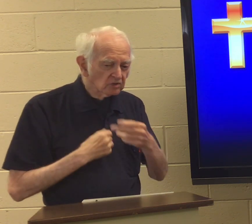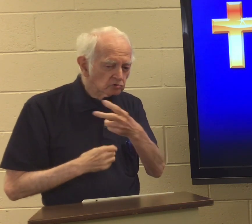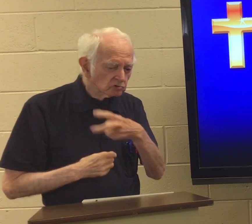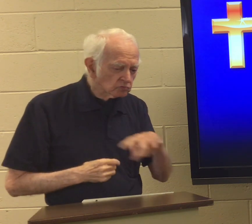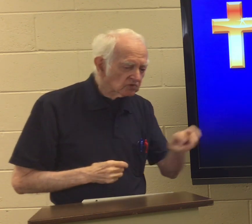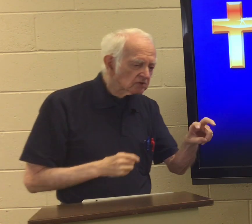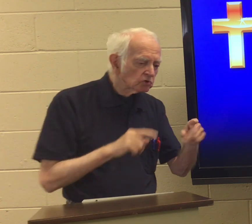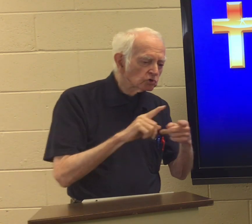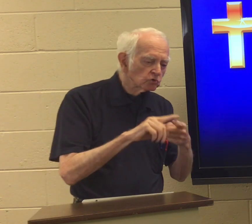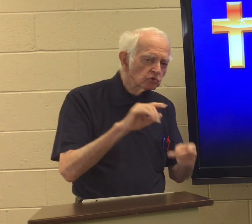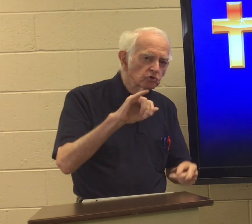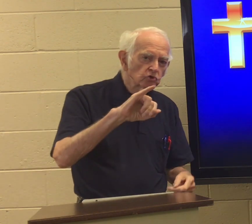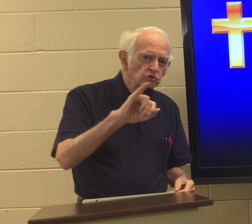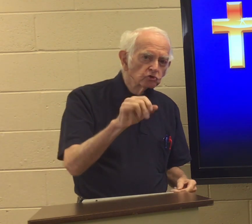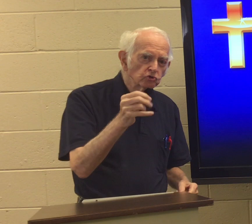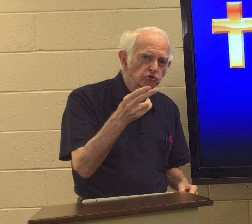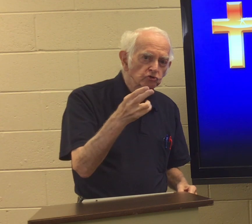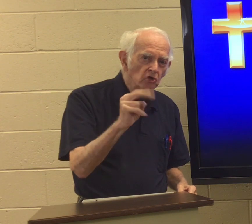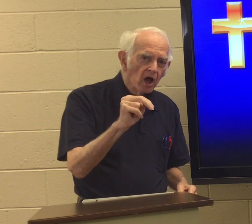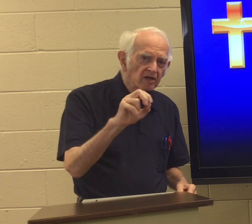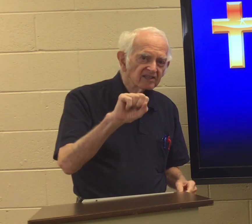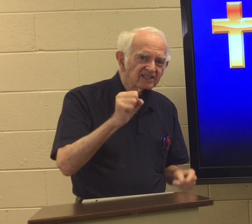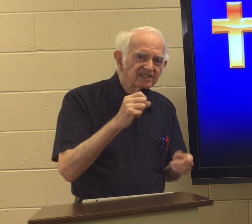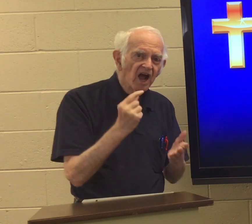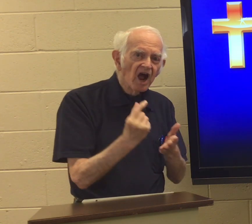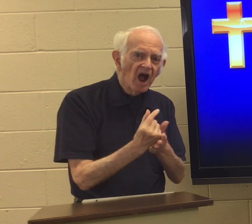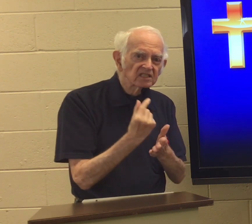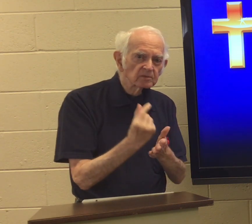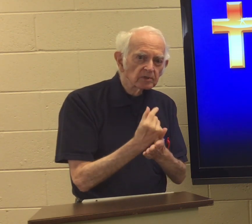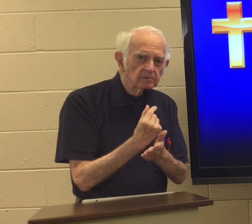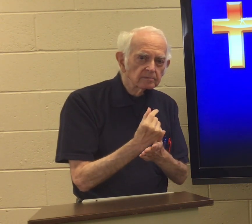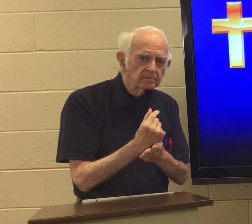Now we look at John's gospel.